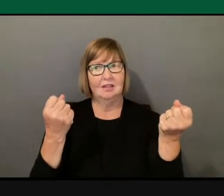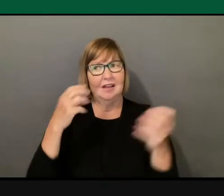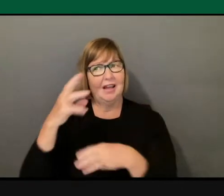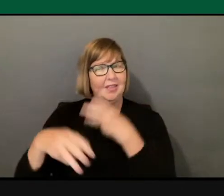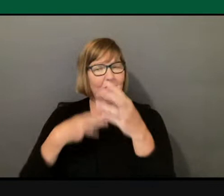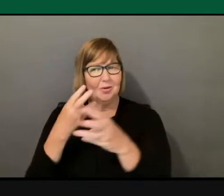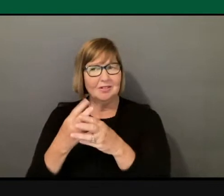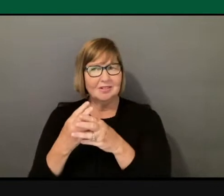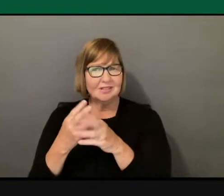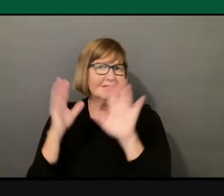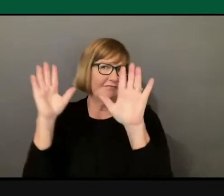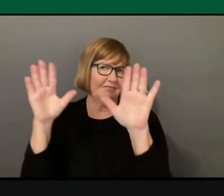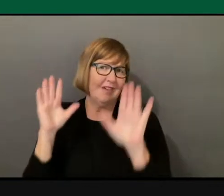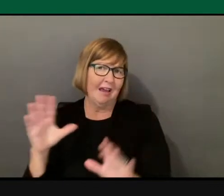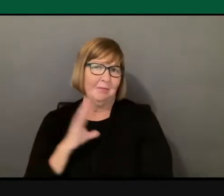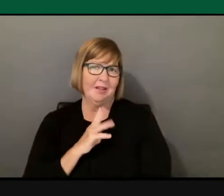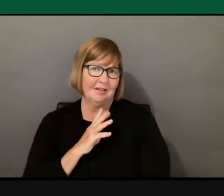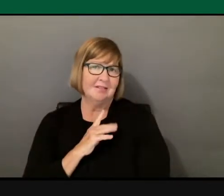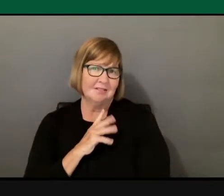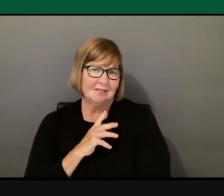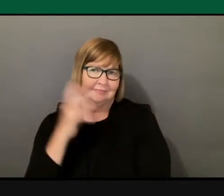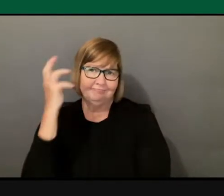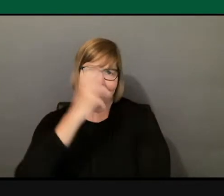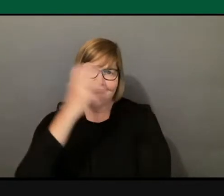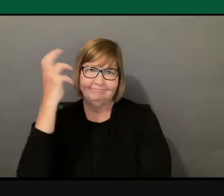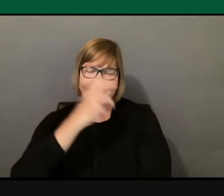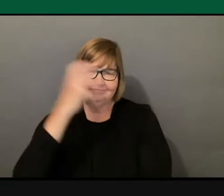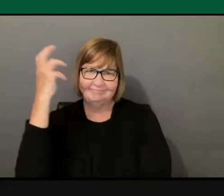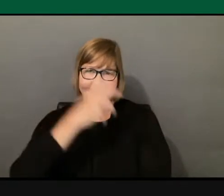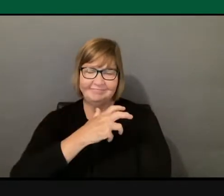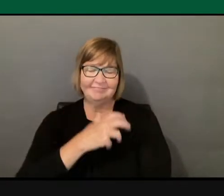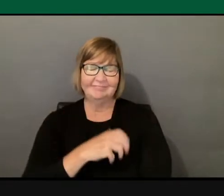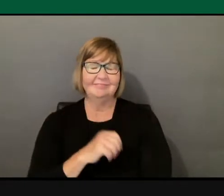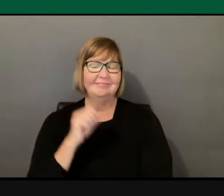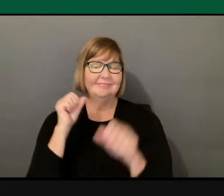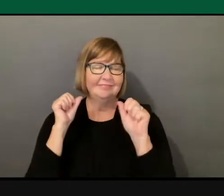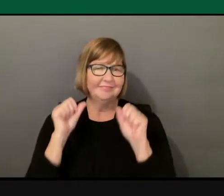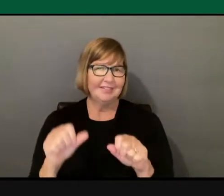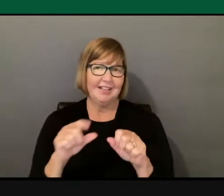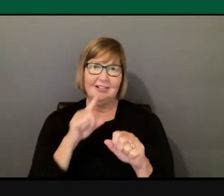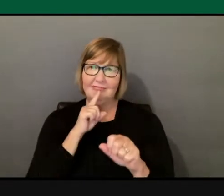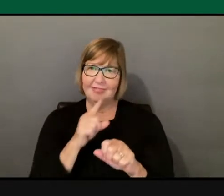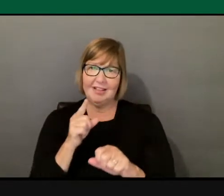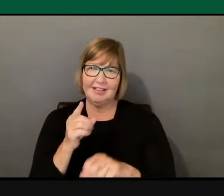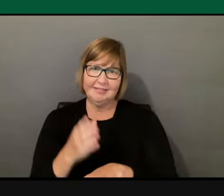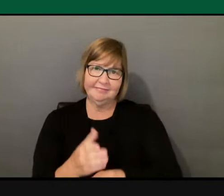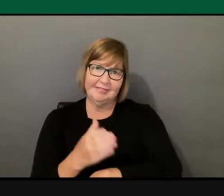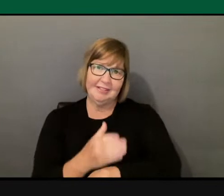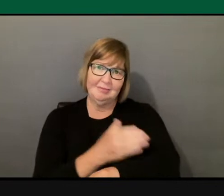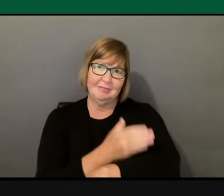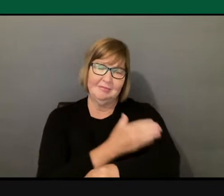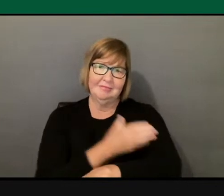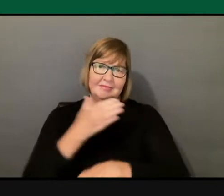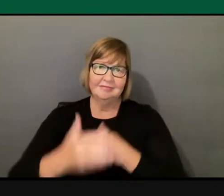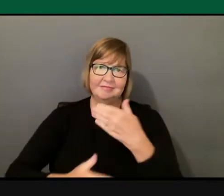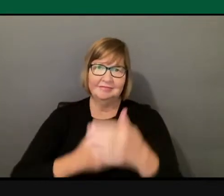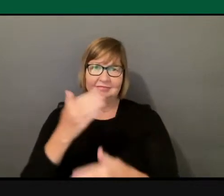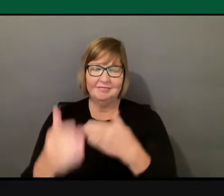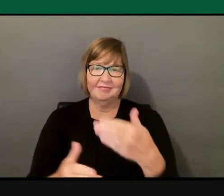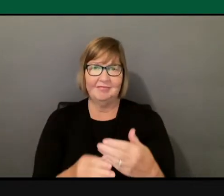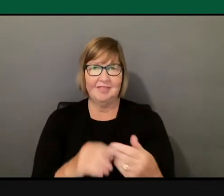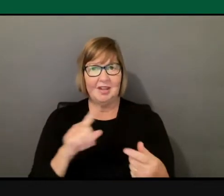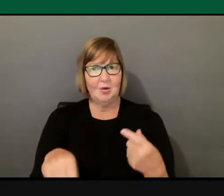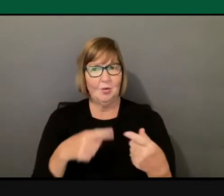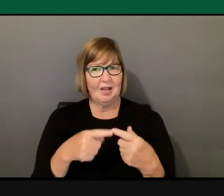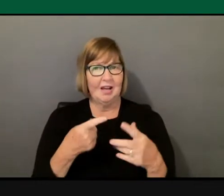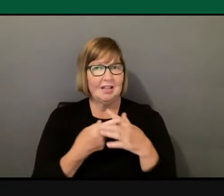and capable of incredible progress. I often tell the story when I started in the legislature